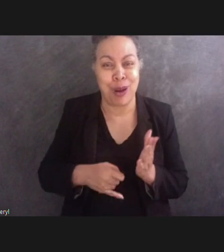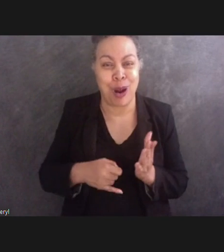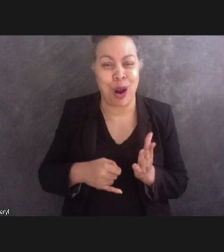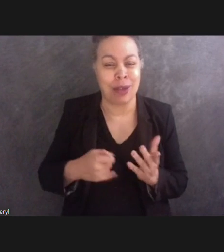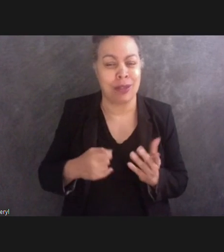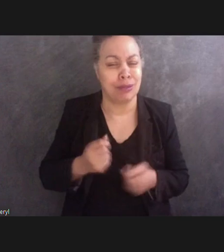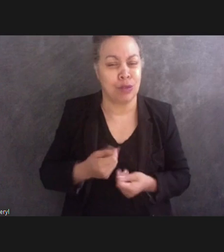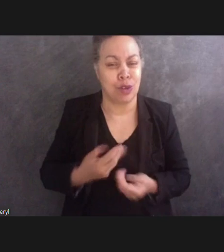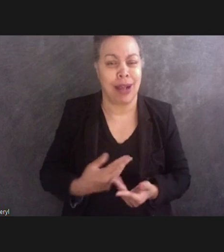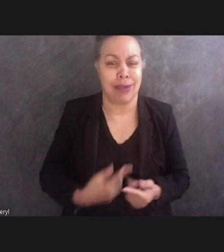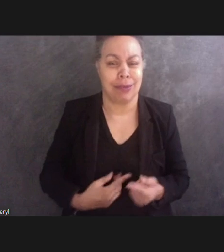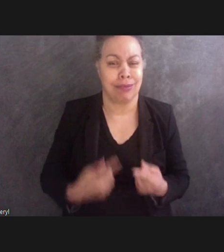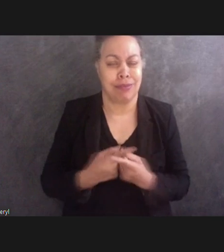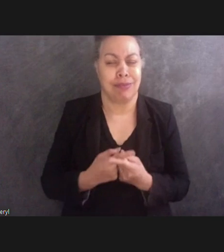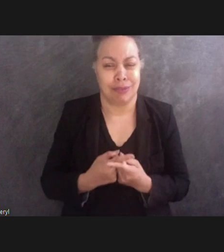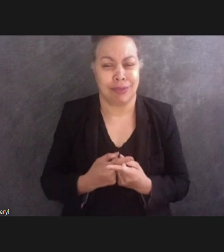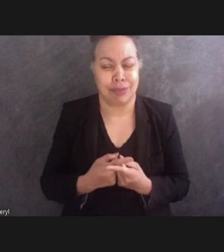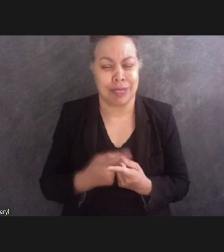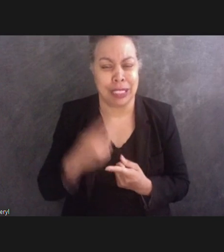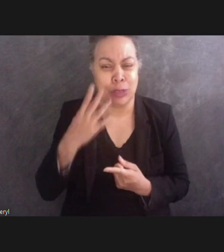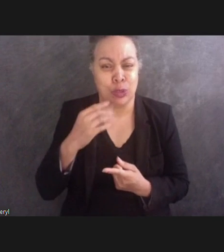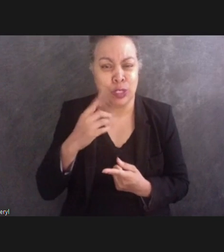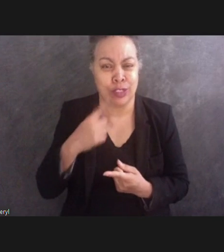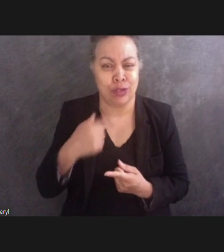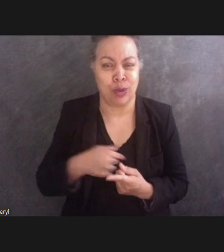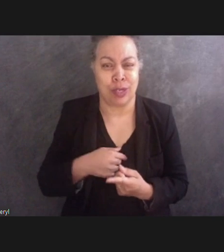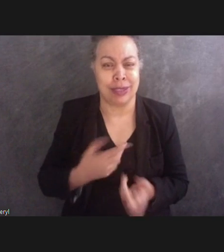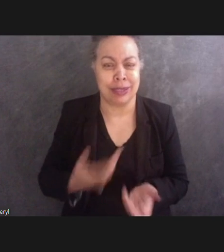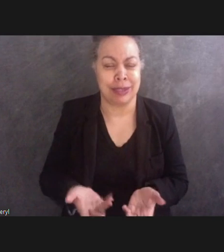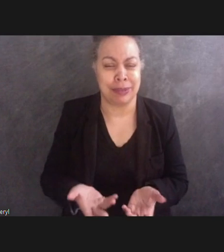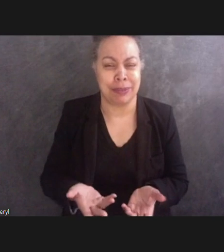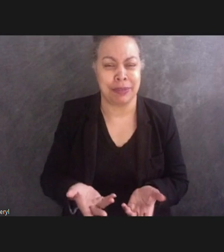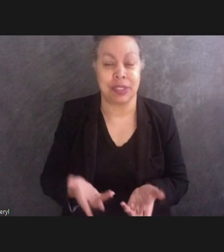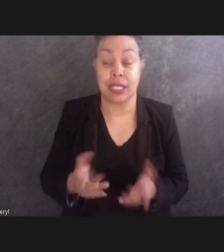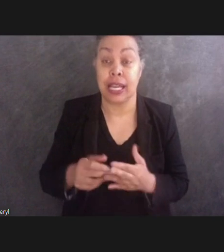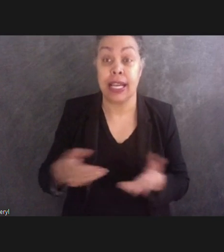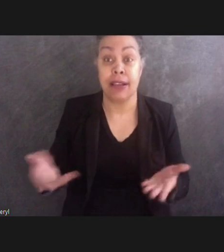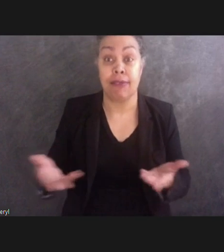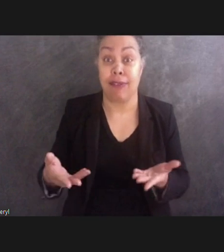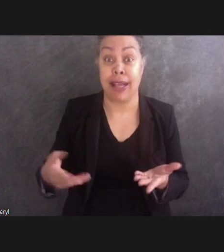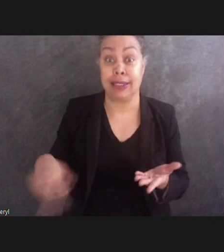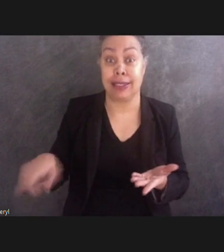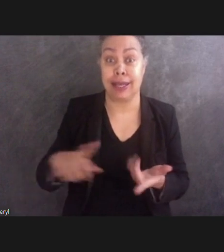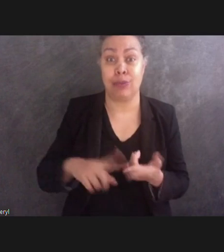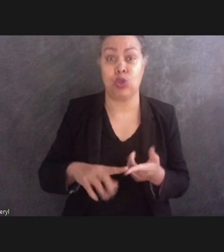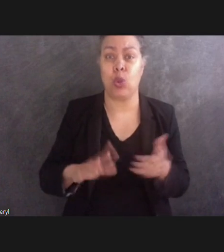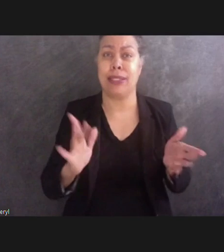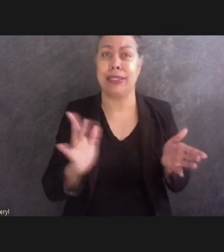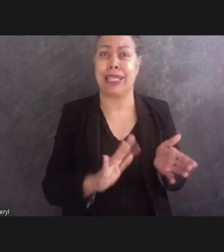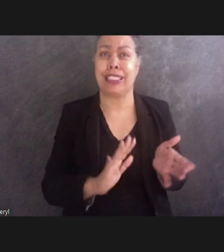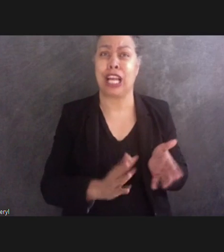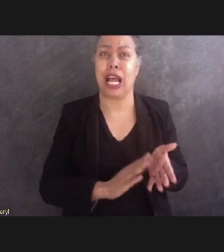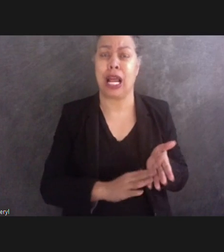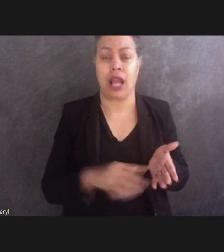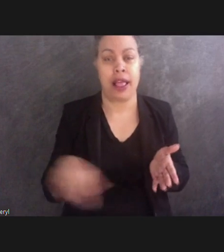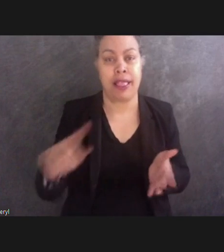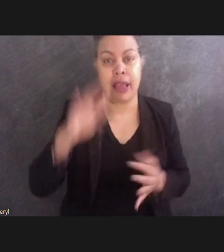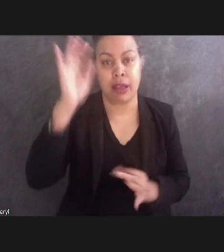That invites tactile experience. They think that the braille is accurate, but it is manipulated in